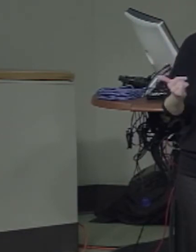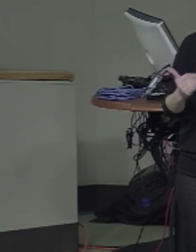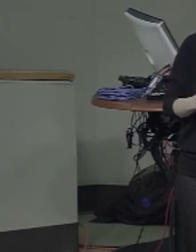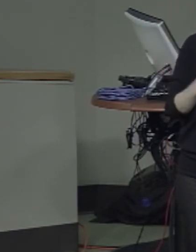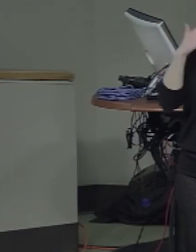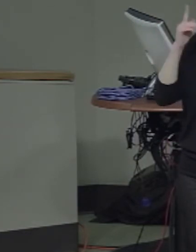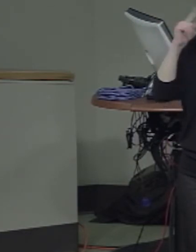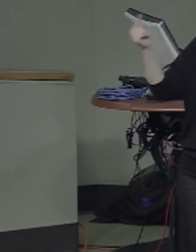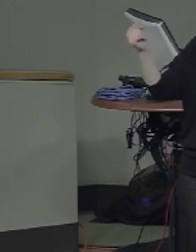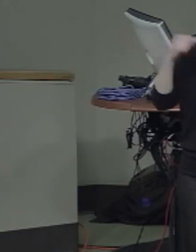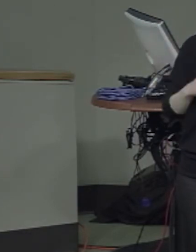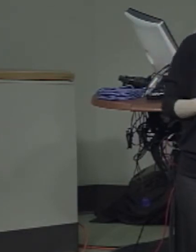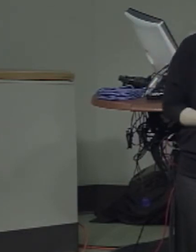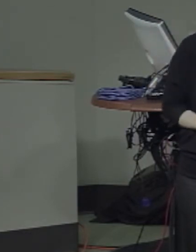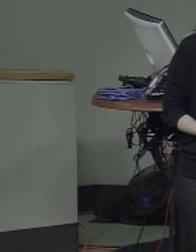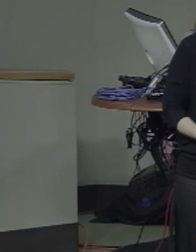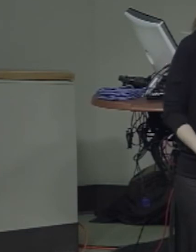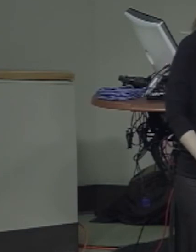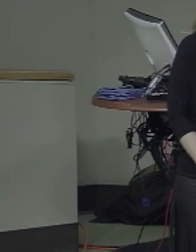Professor David Plough.